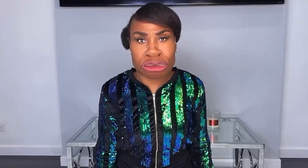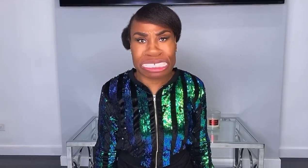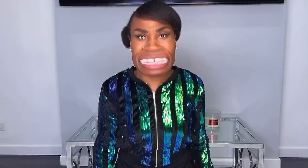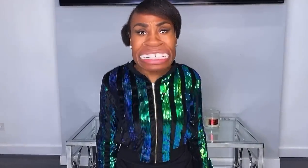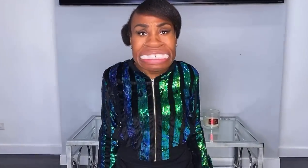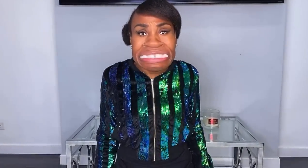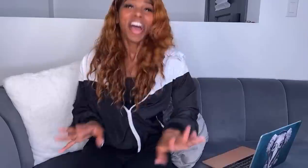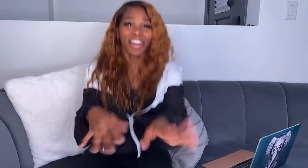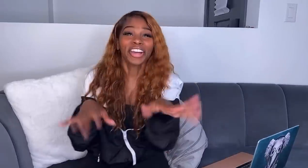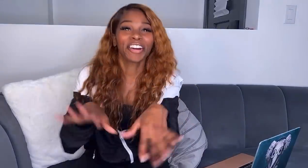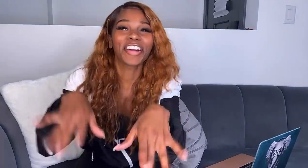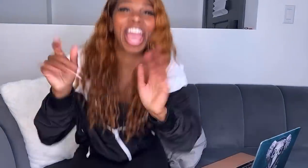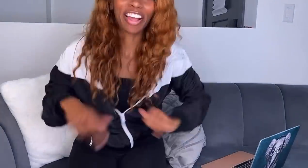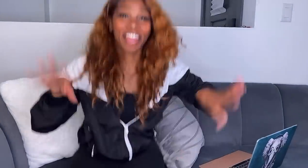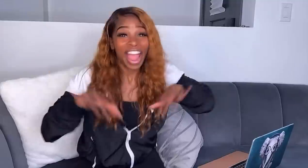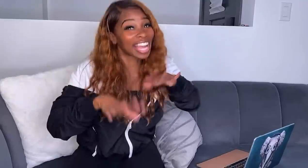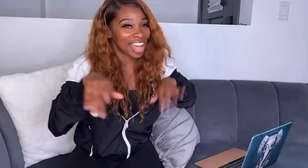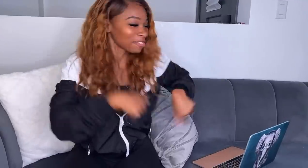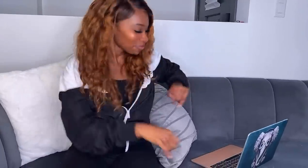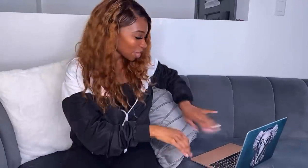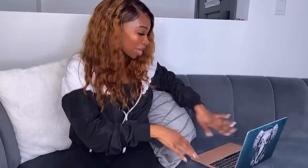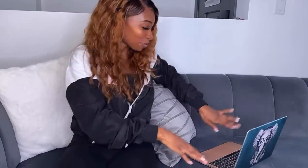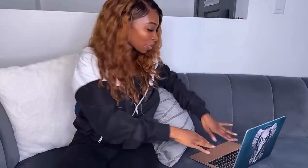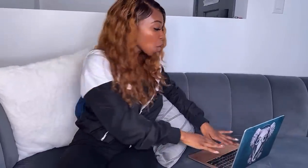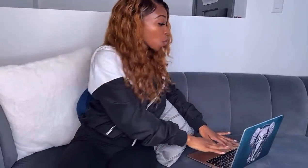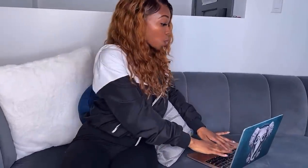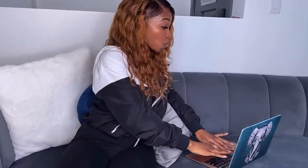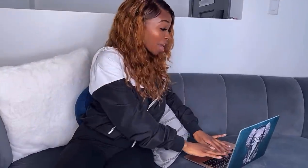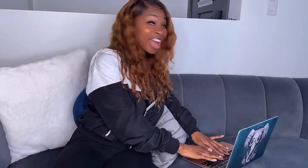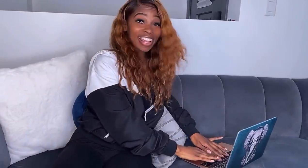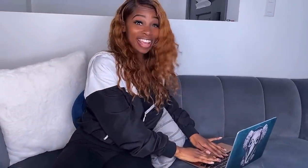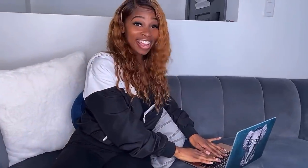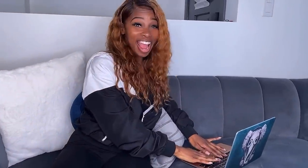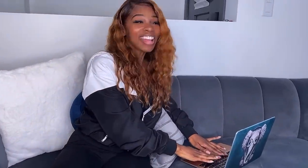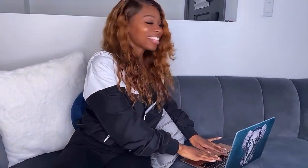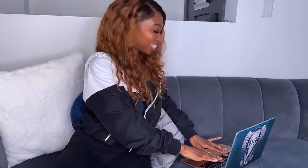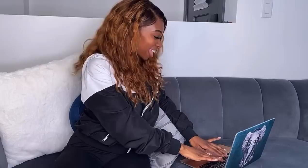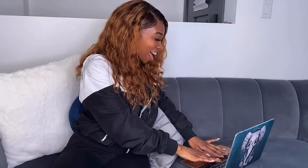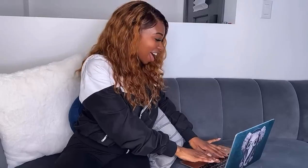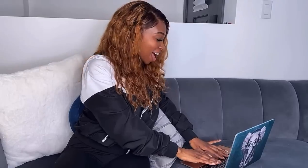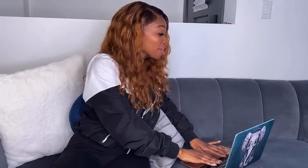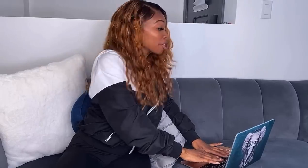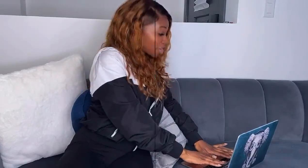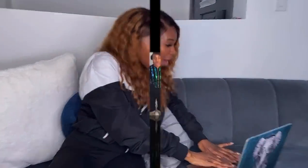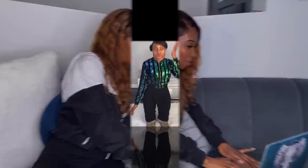music okay okay okay okay I got it here we go ready set go